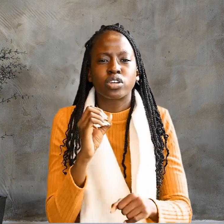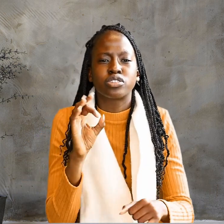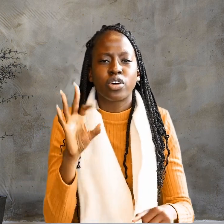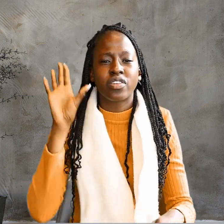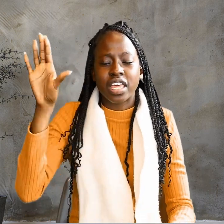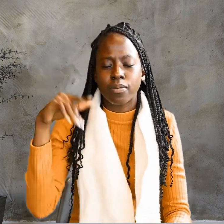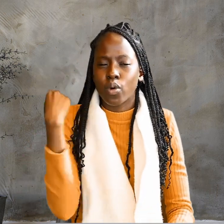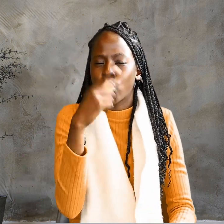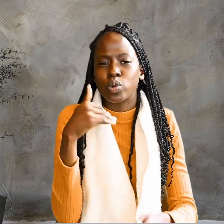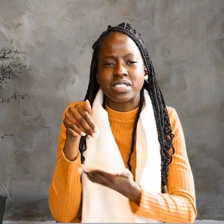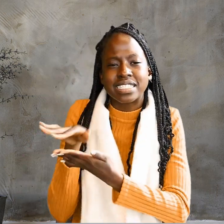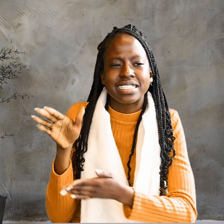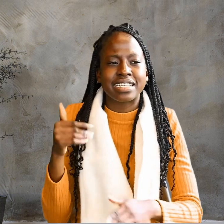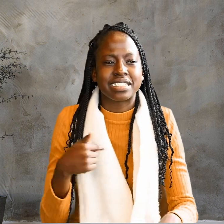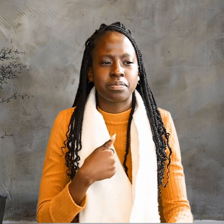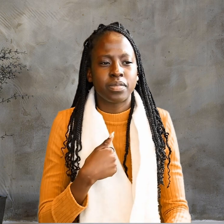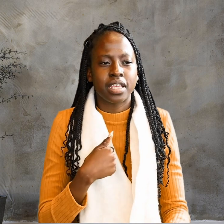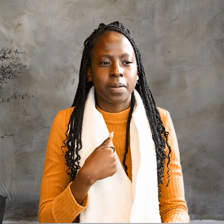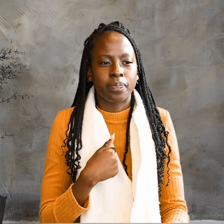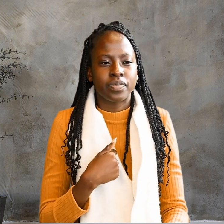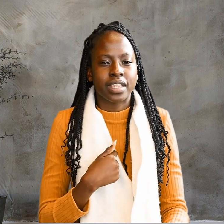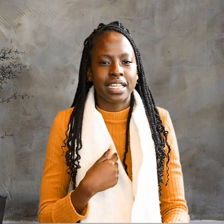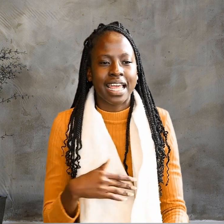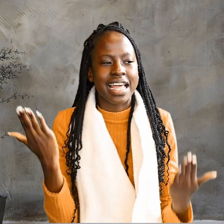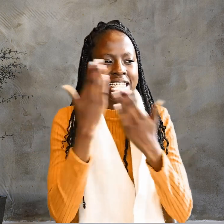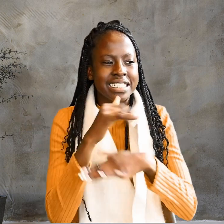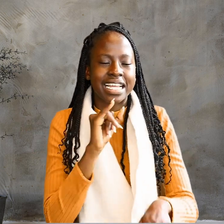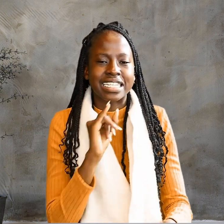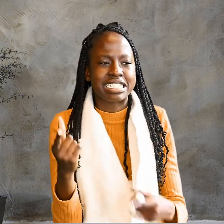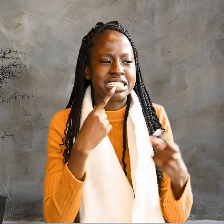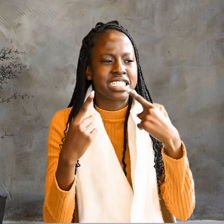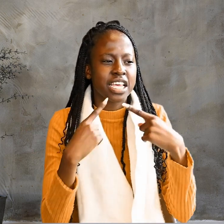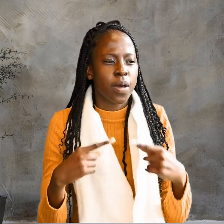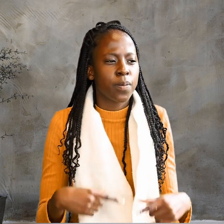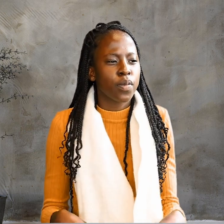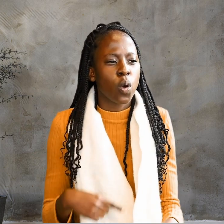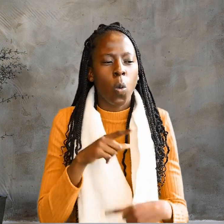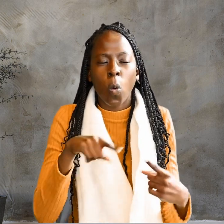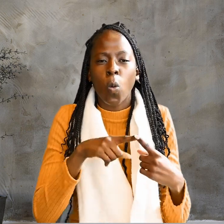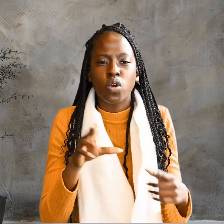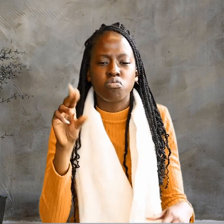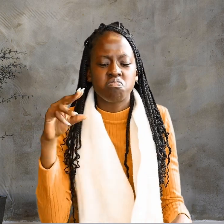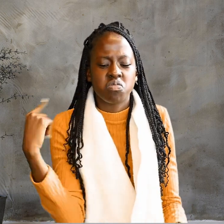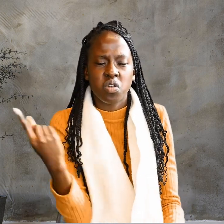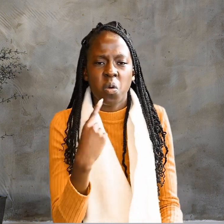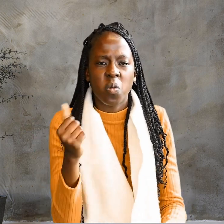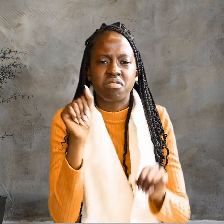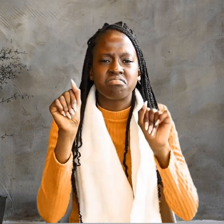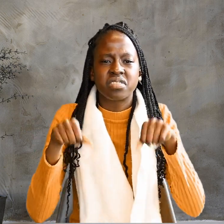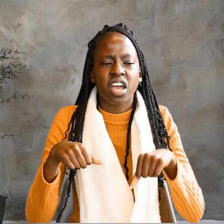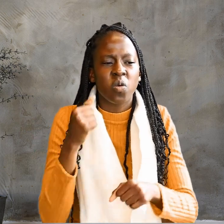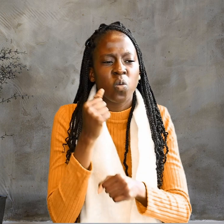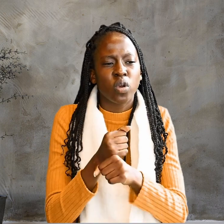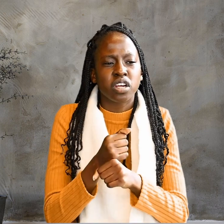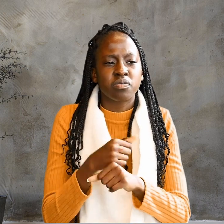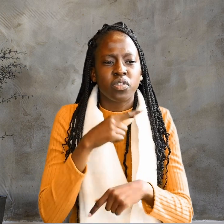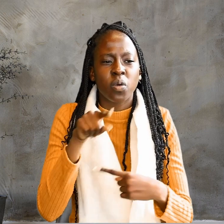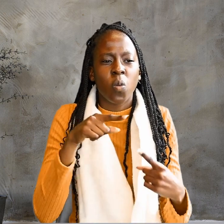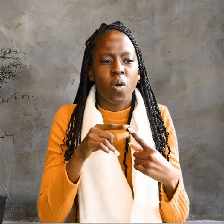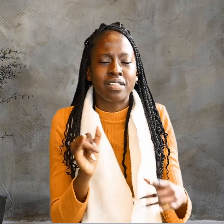me. Night is coming when no one can work. While I am in the